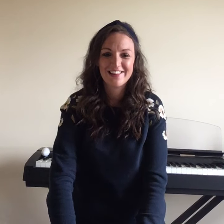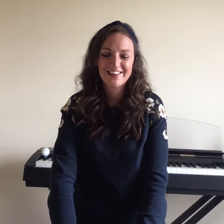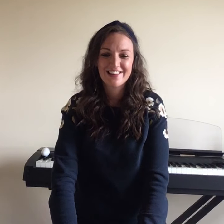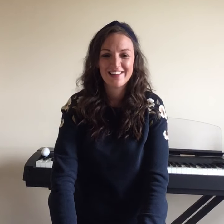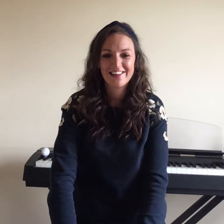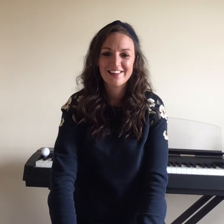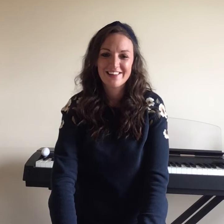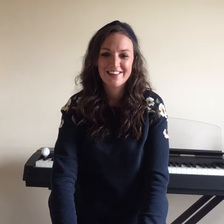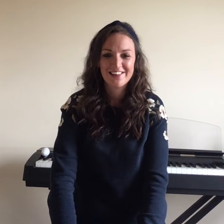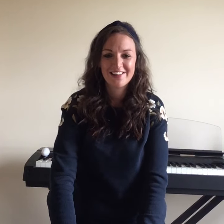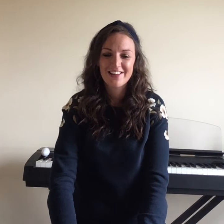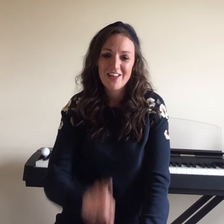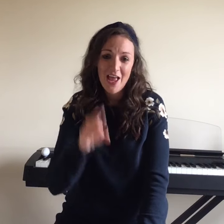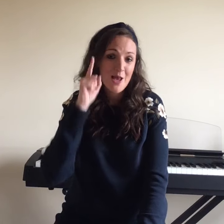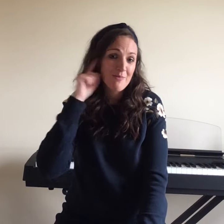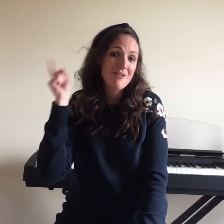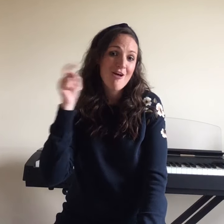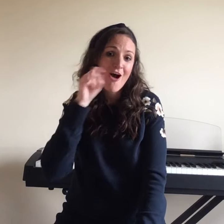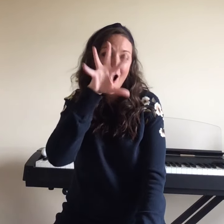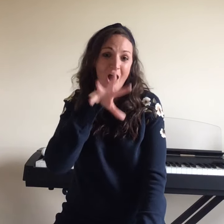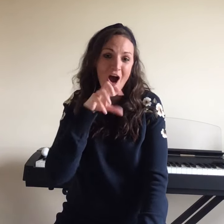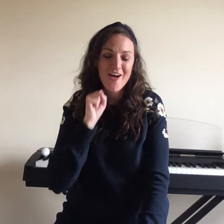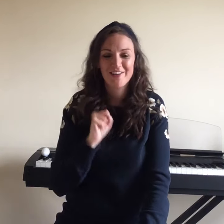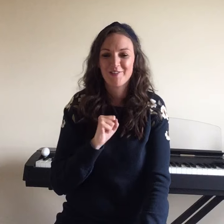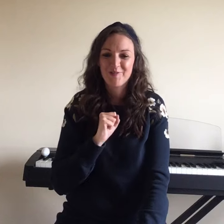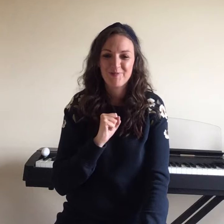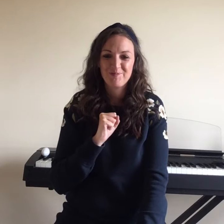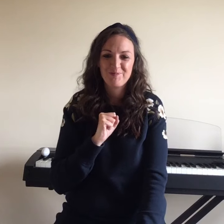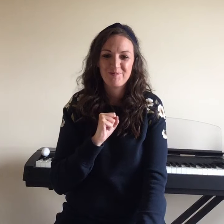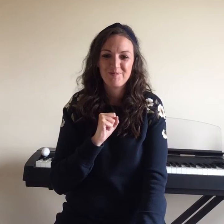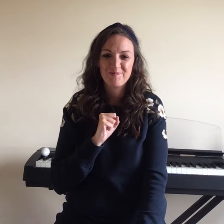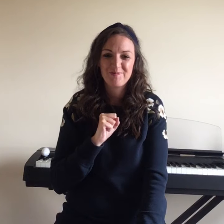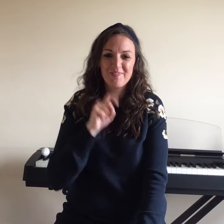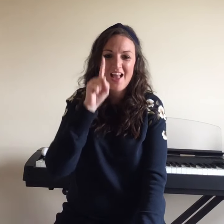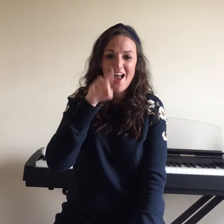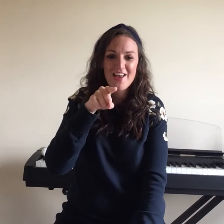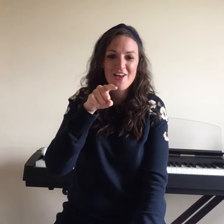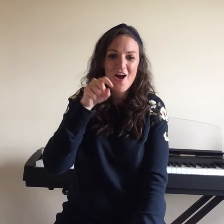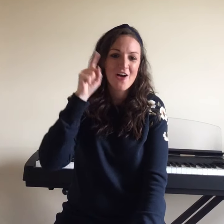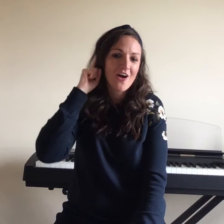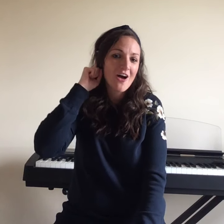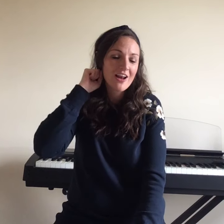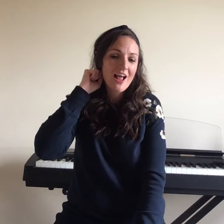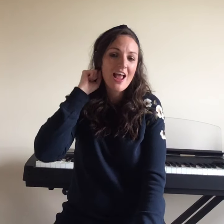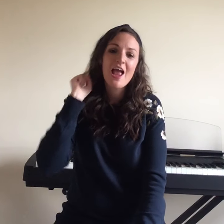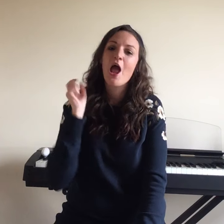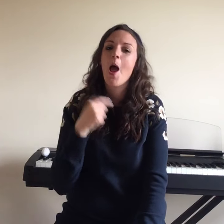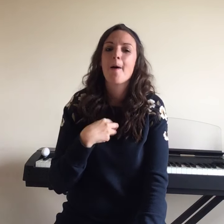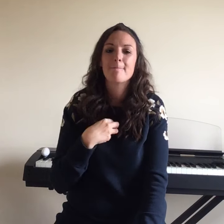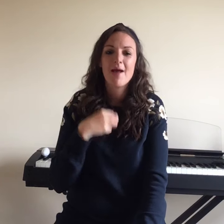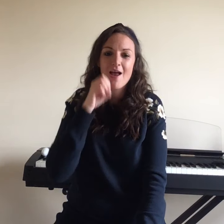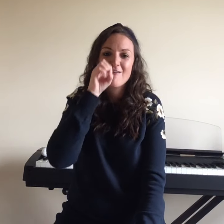Don't you hear me wrong You're gonna hear me